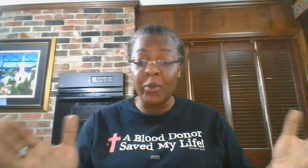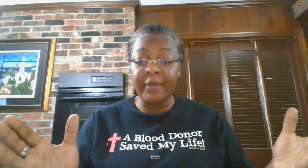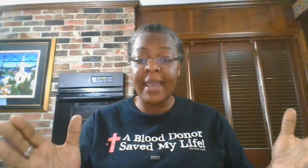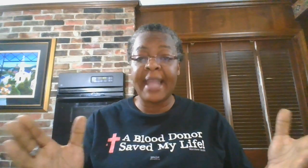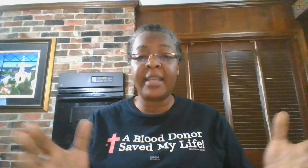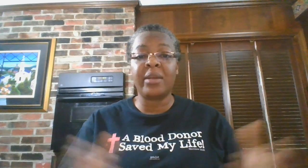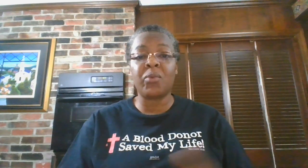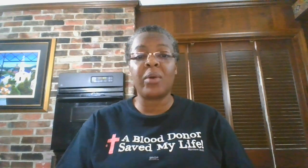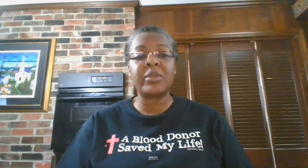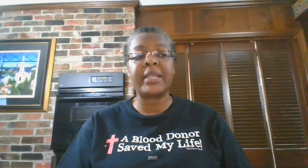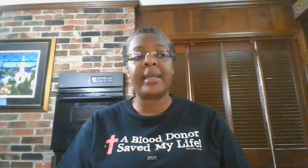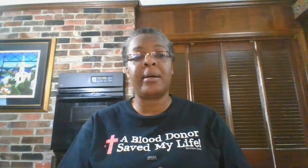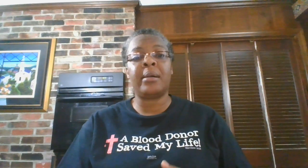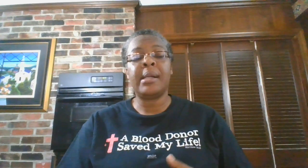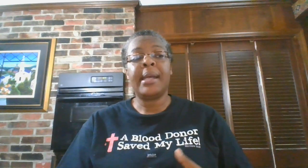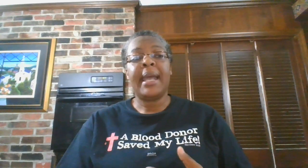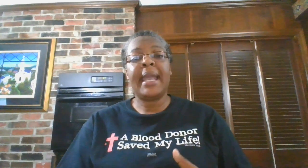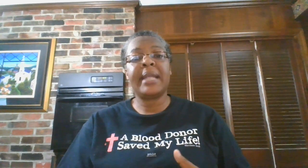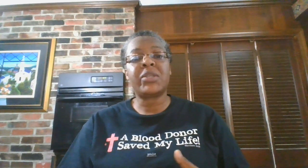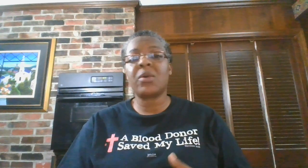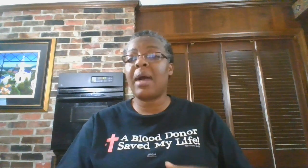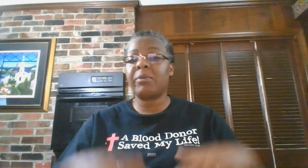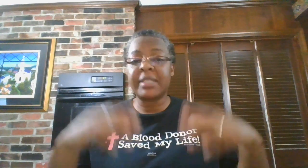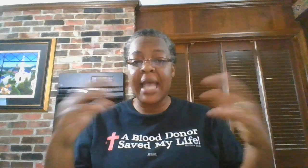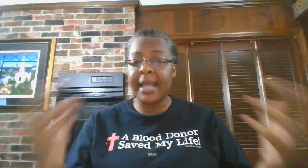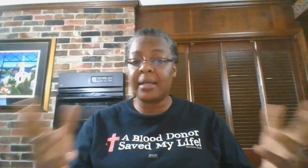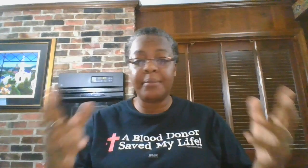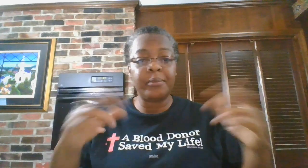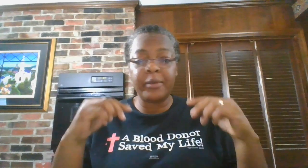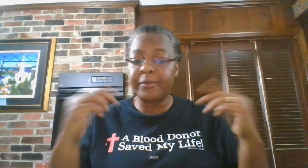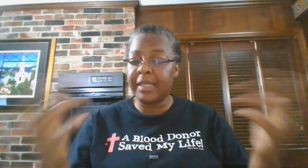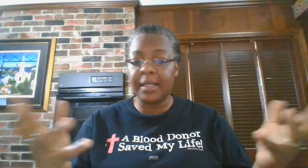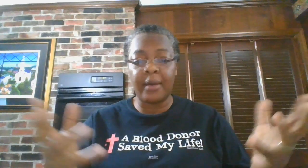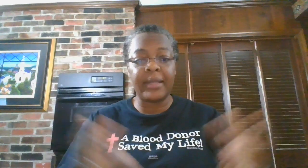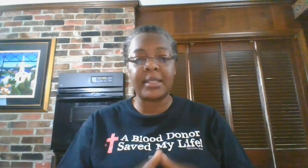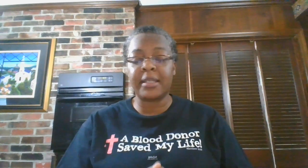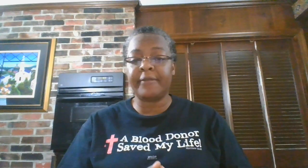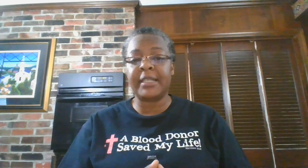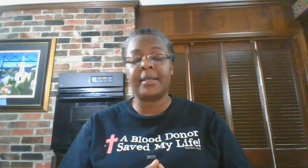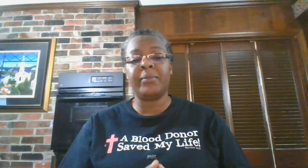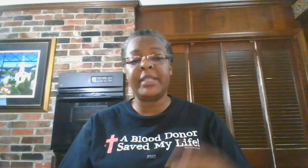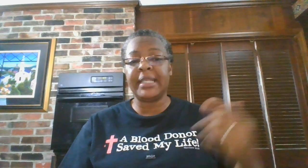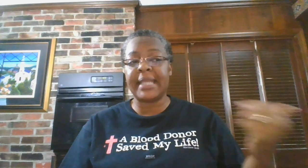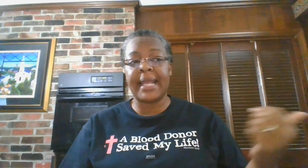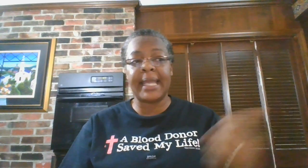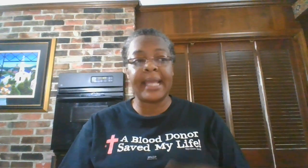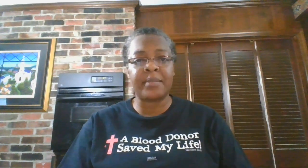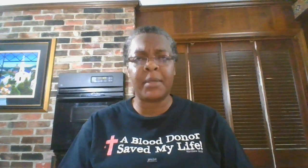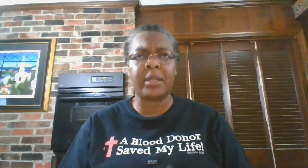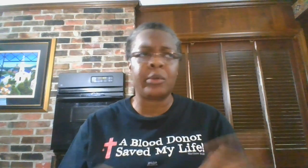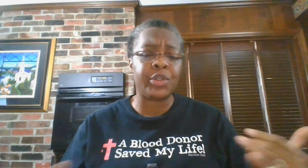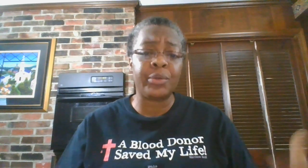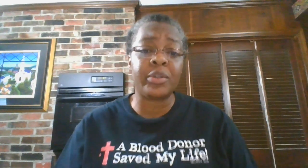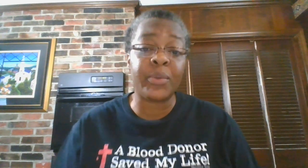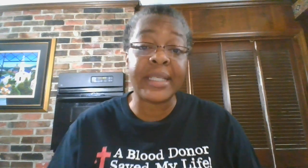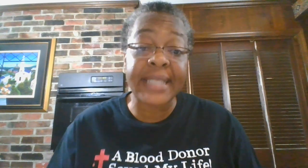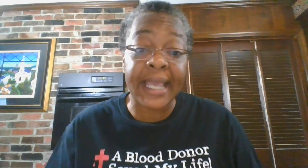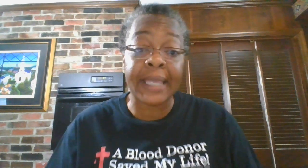we've had here in Rosedale. And so I was tied up with getting all that stuff done. We did that last month on June the 22nd.